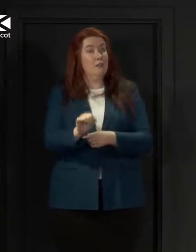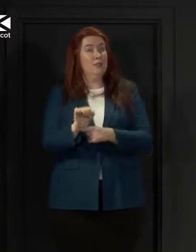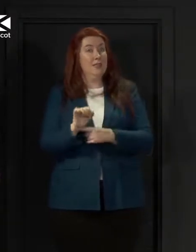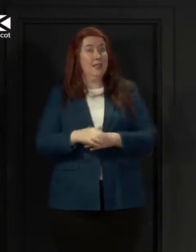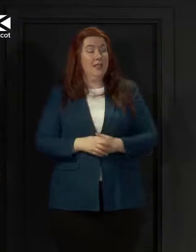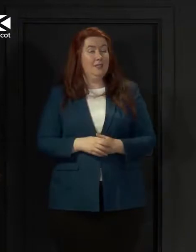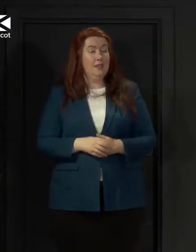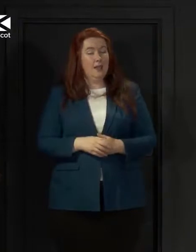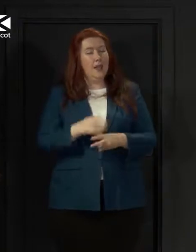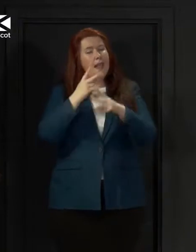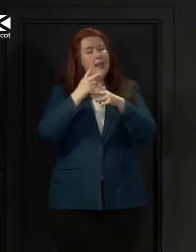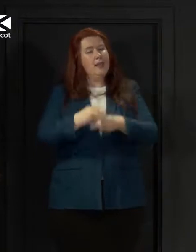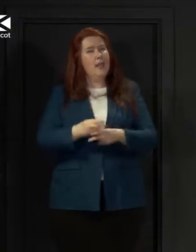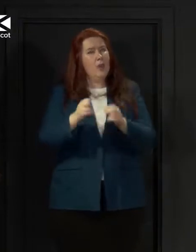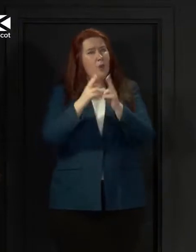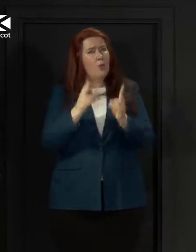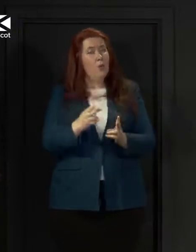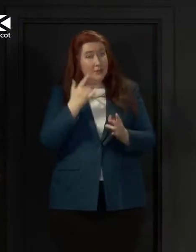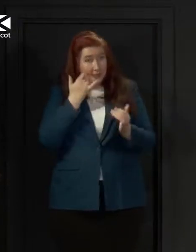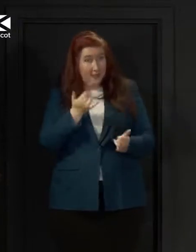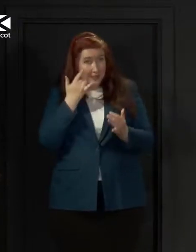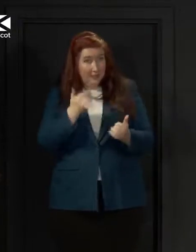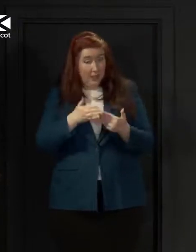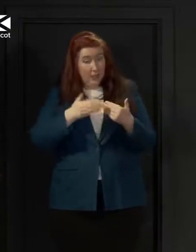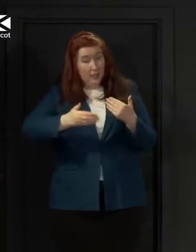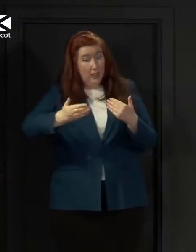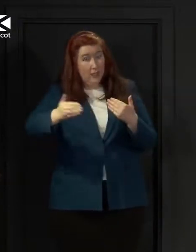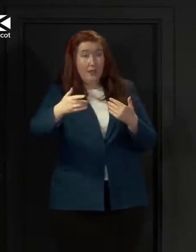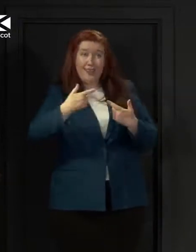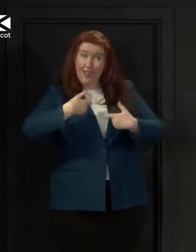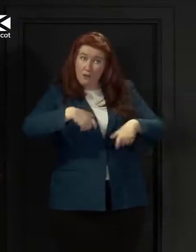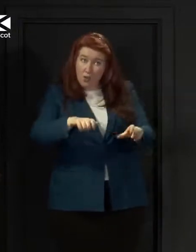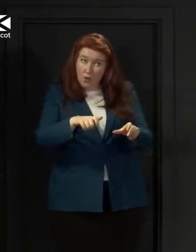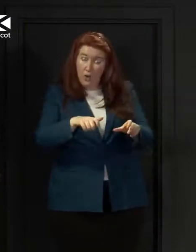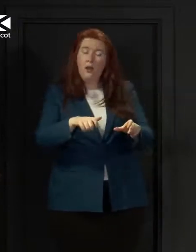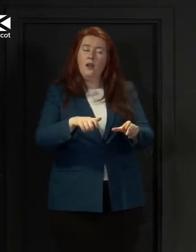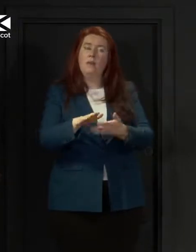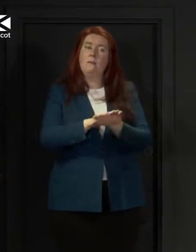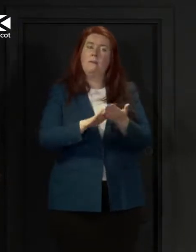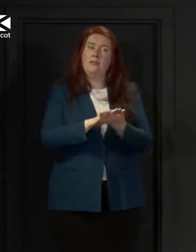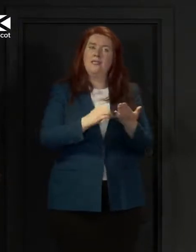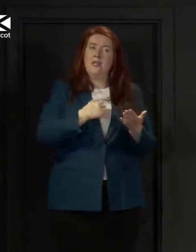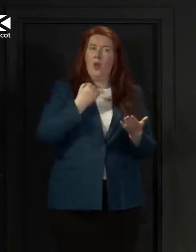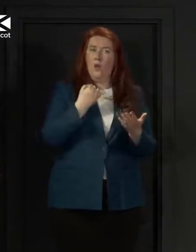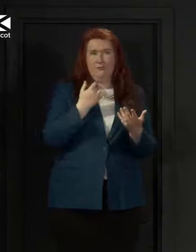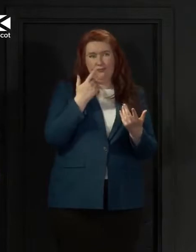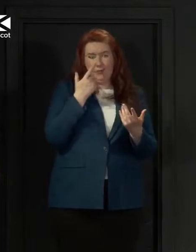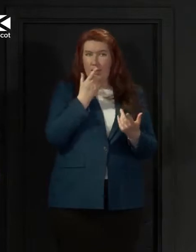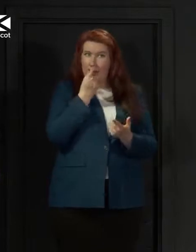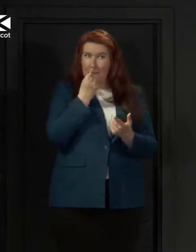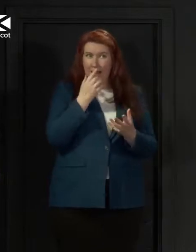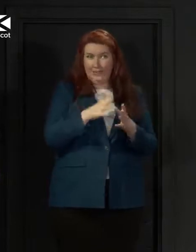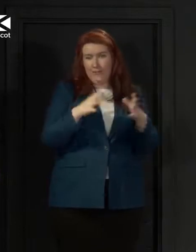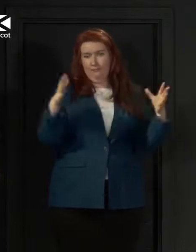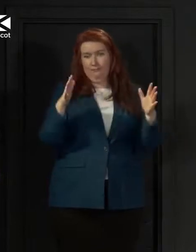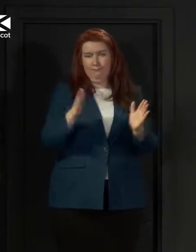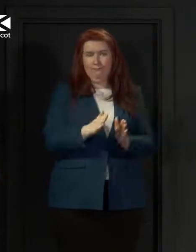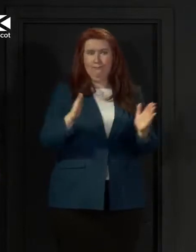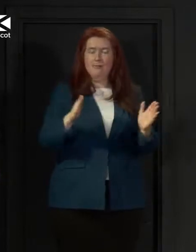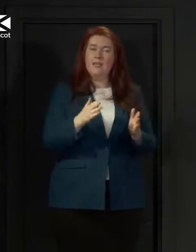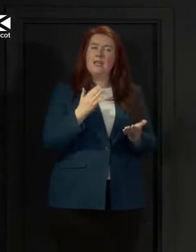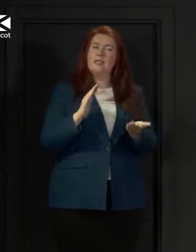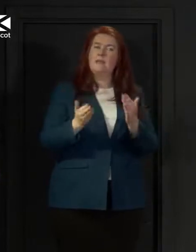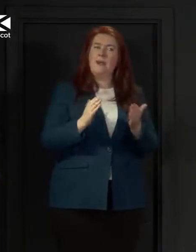home testing continues then the capacity moves up and down depending on where the care home